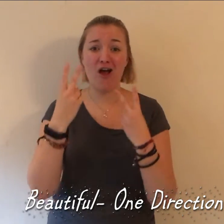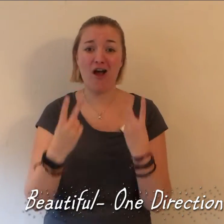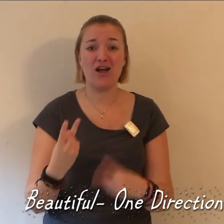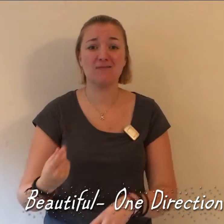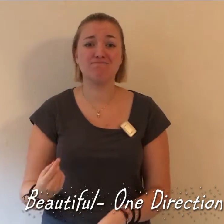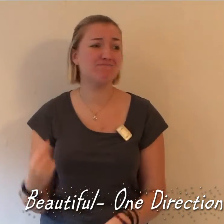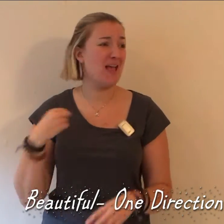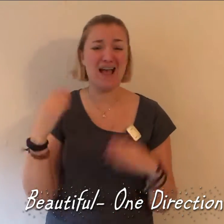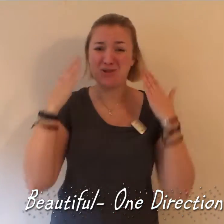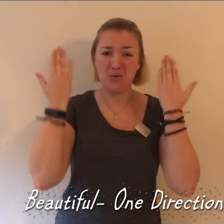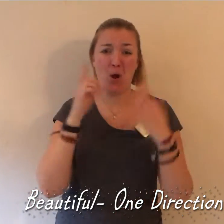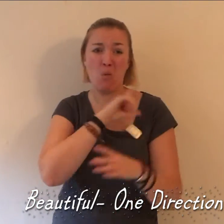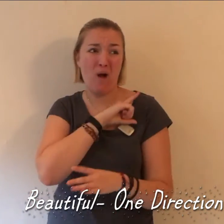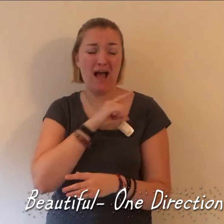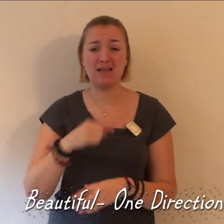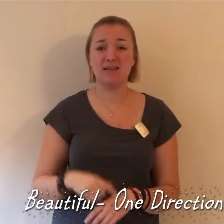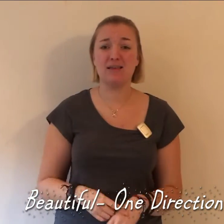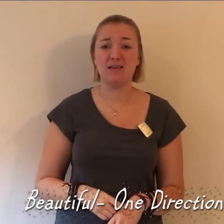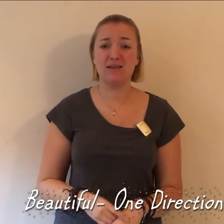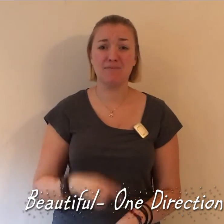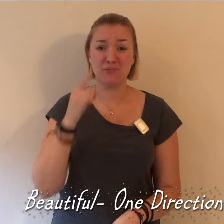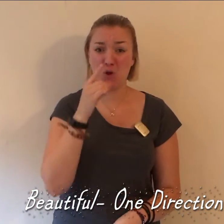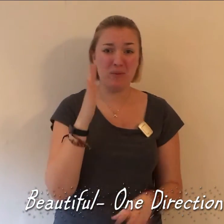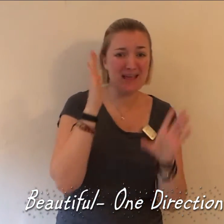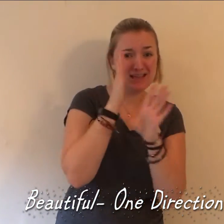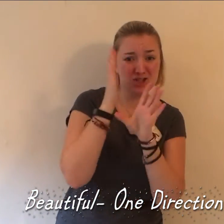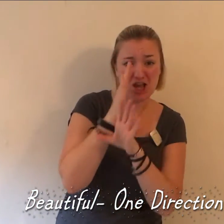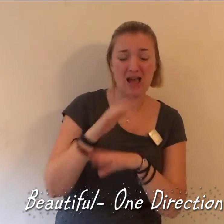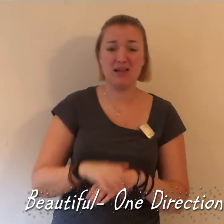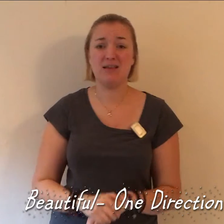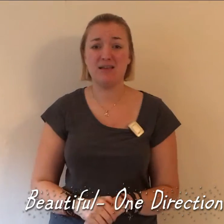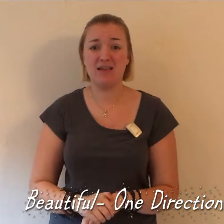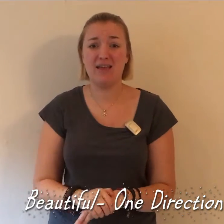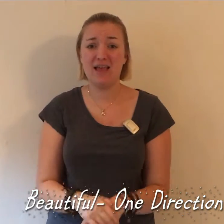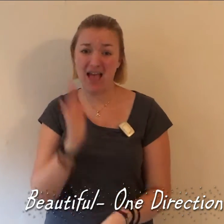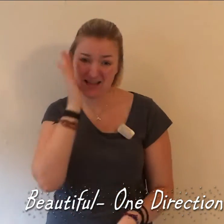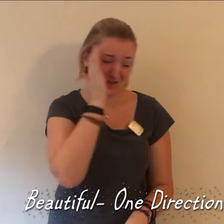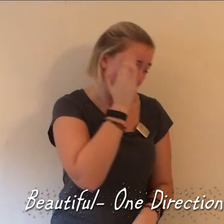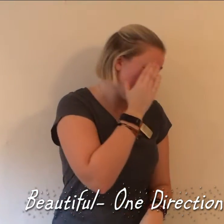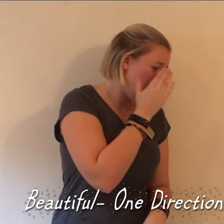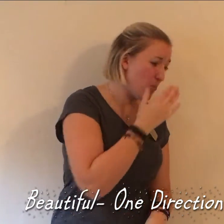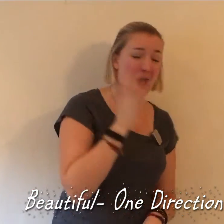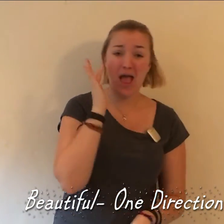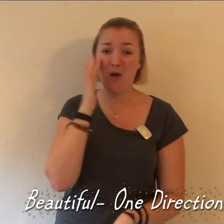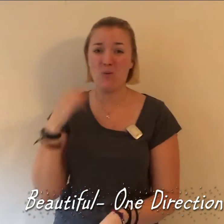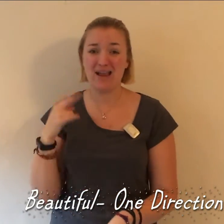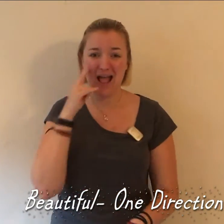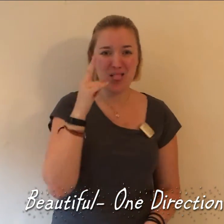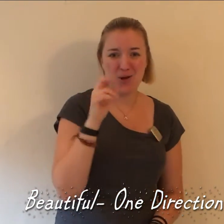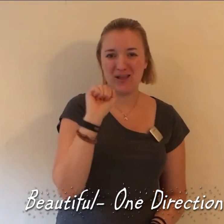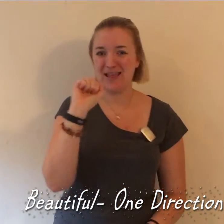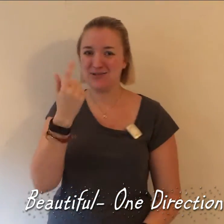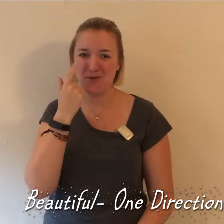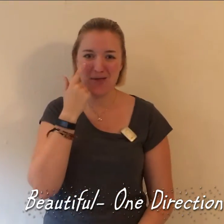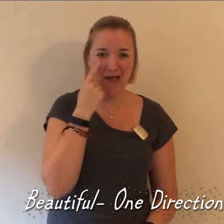I don't know why you're being shot And turn away when I look into your